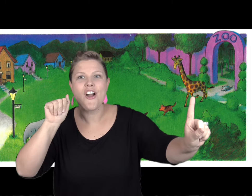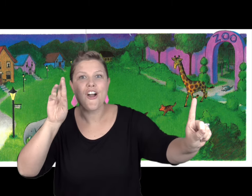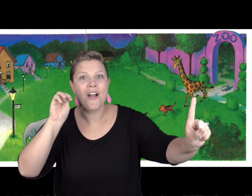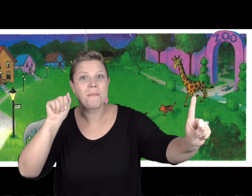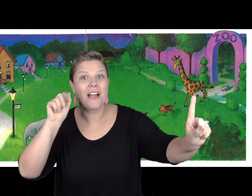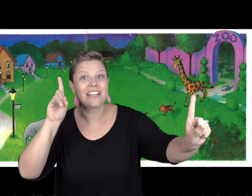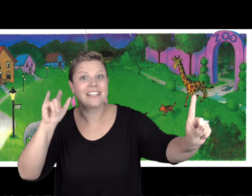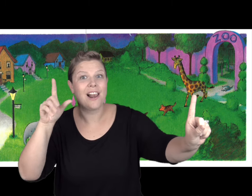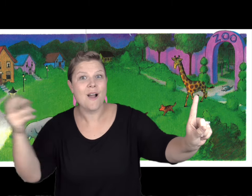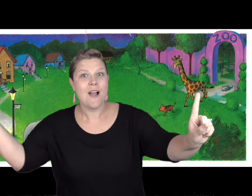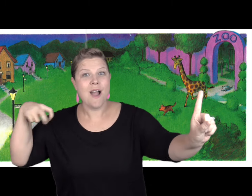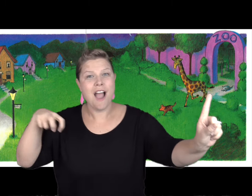And the armadillo.